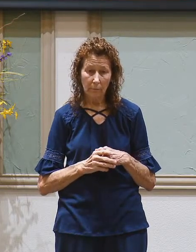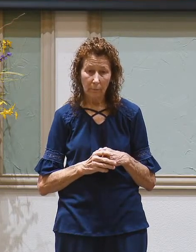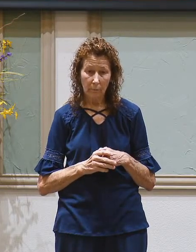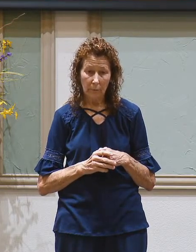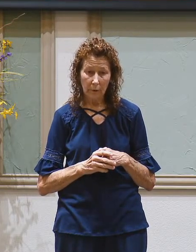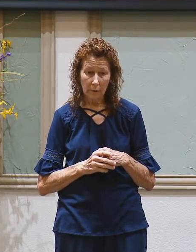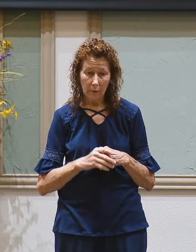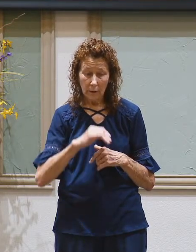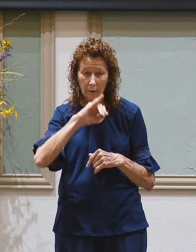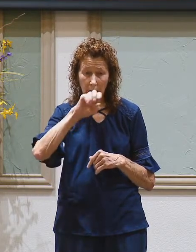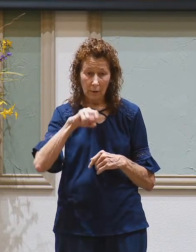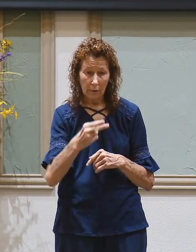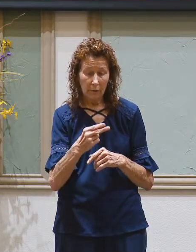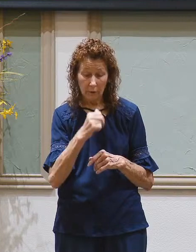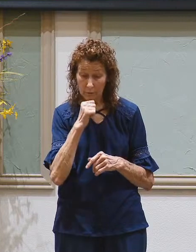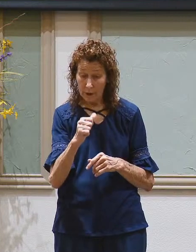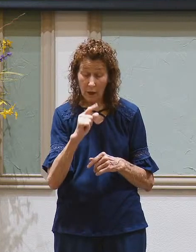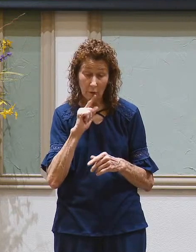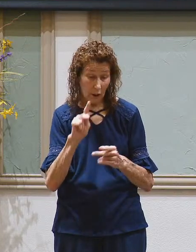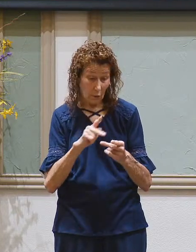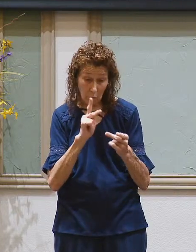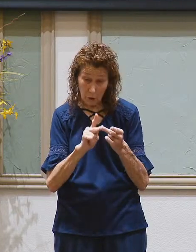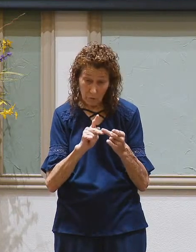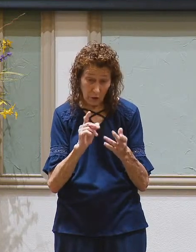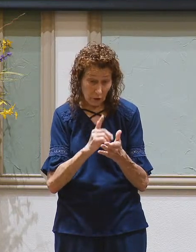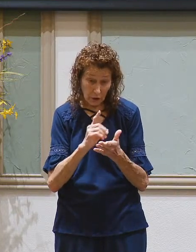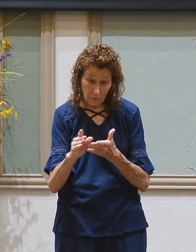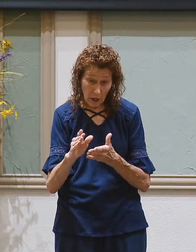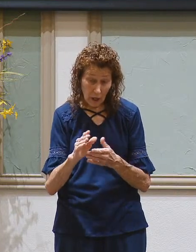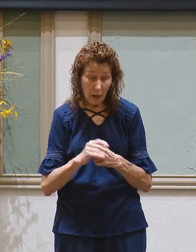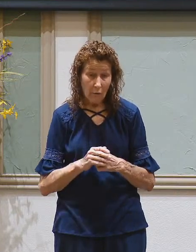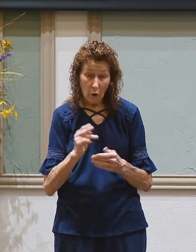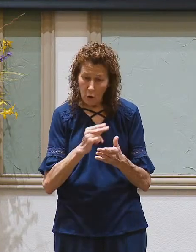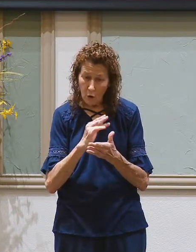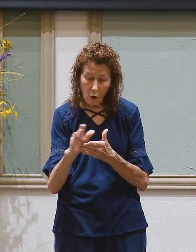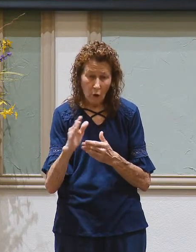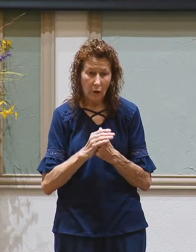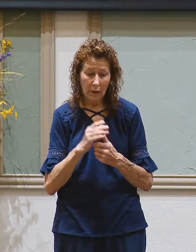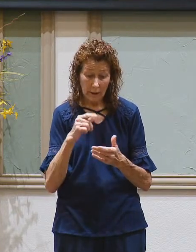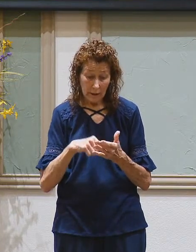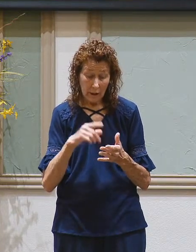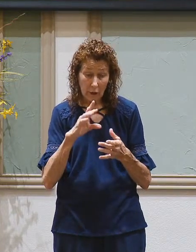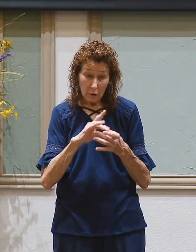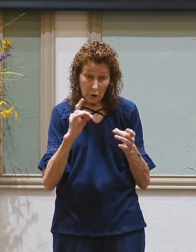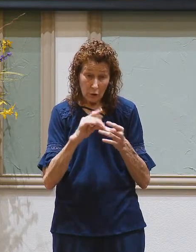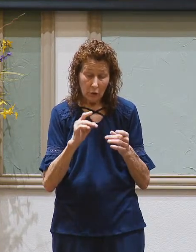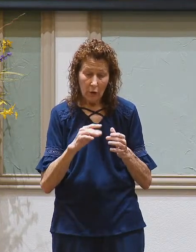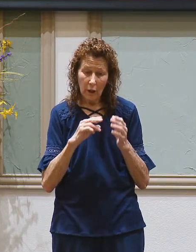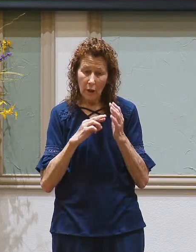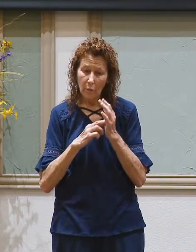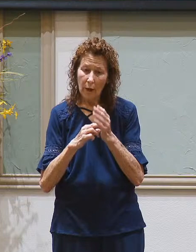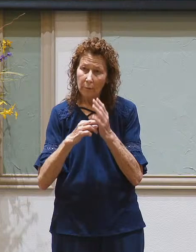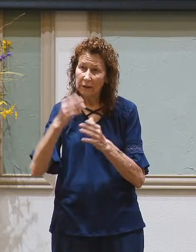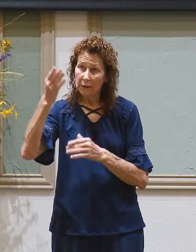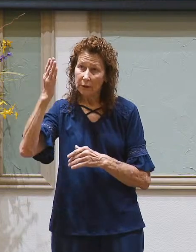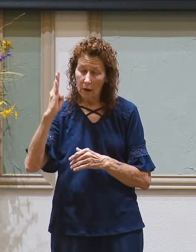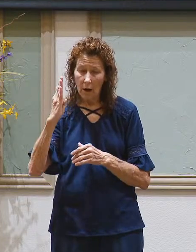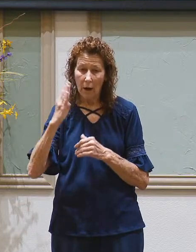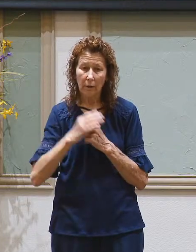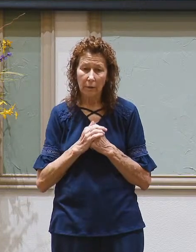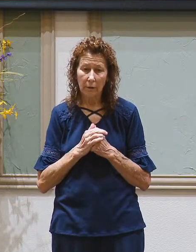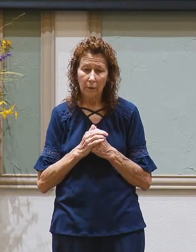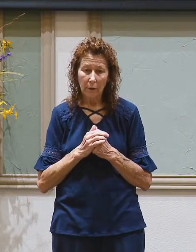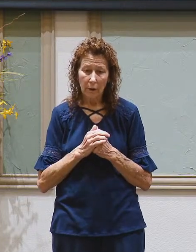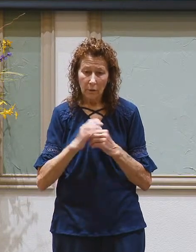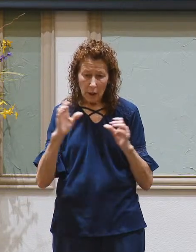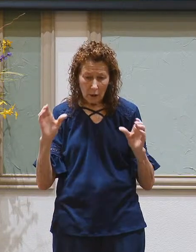And while Joseph is by no means perfect or divine or sovereign, in this story he kind of represents God. He